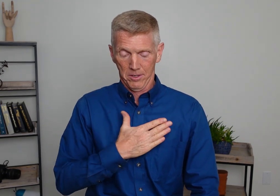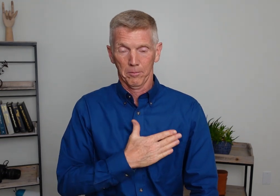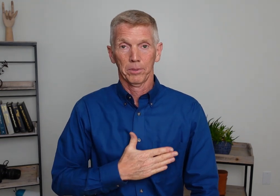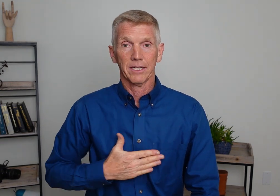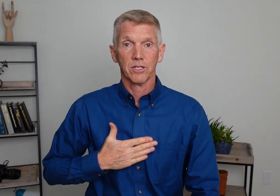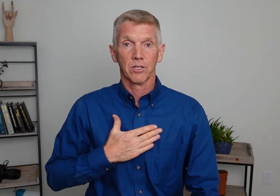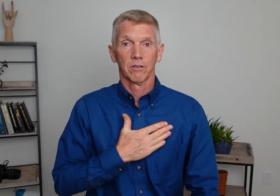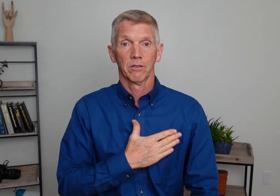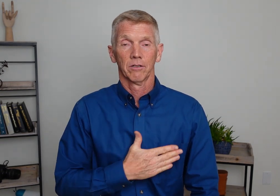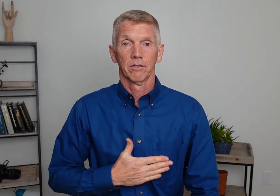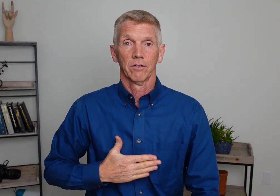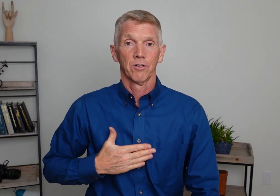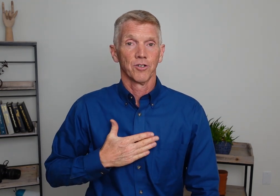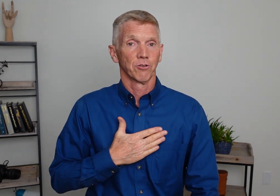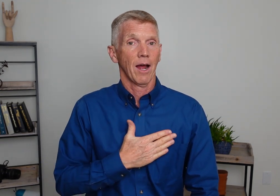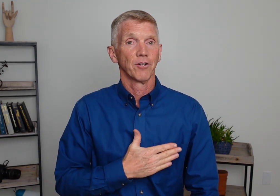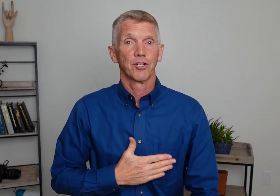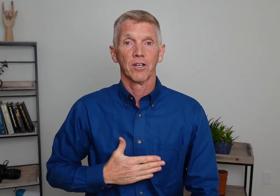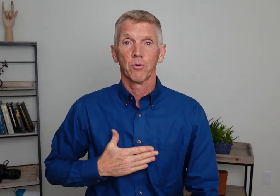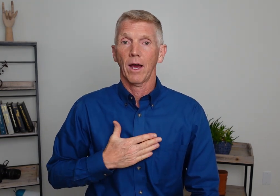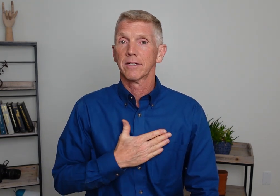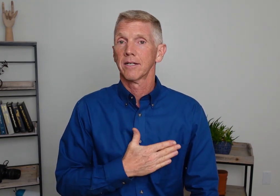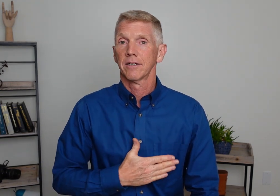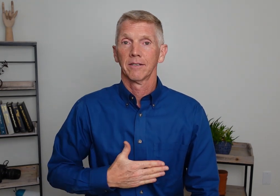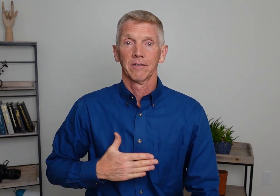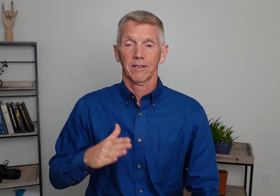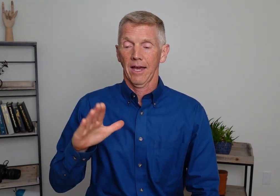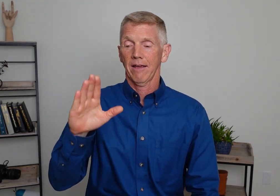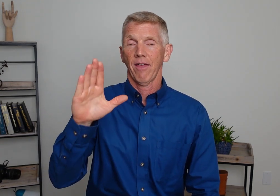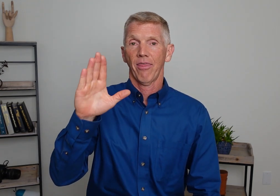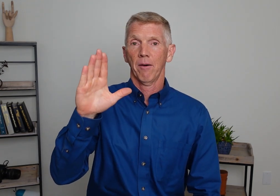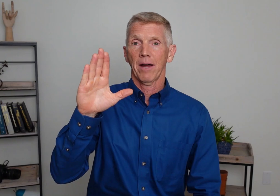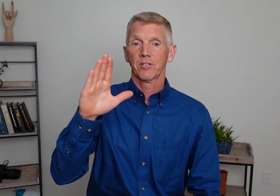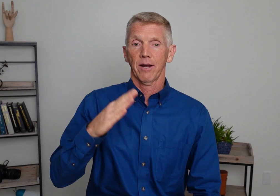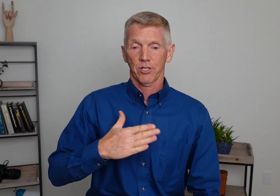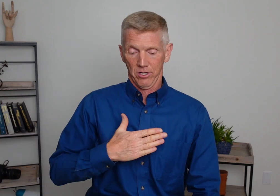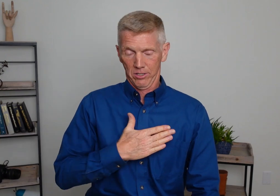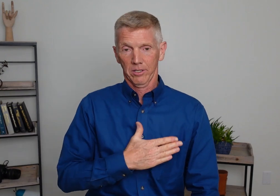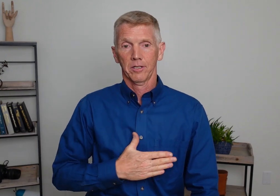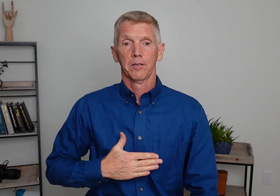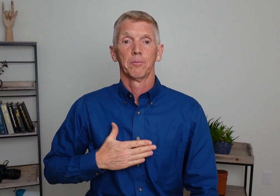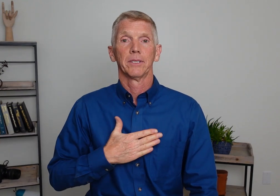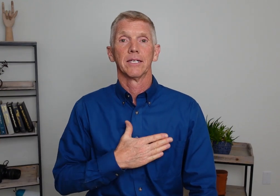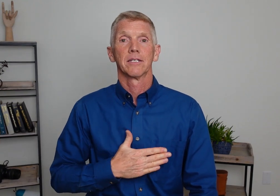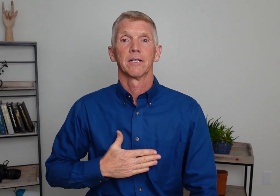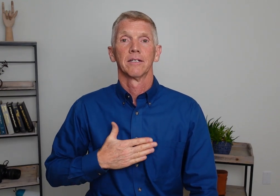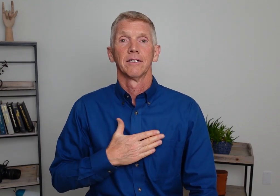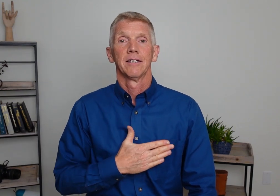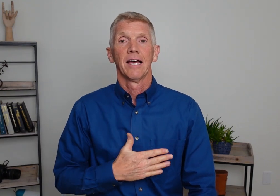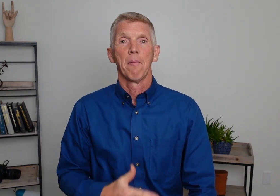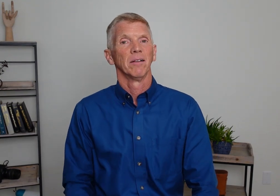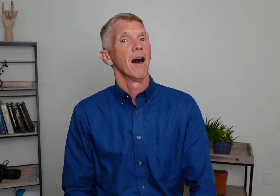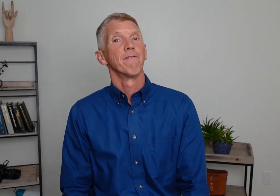Please. Just around your chest twice. Okay. That thumb outstretched. Please. How about love?